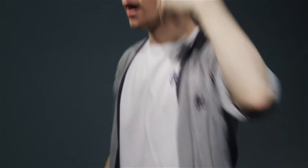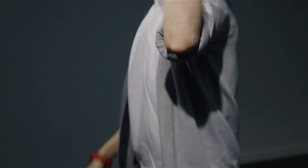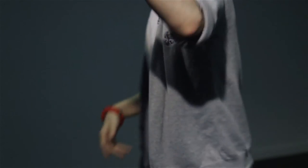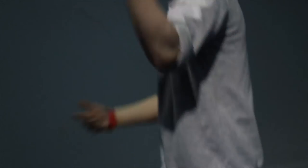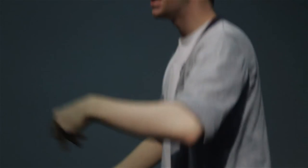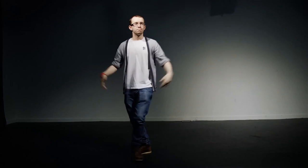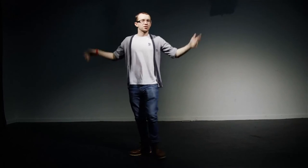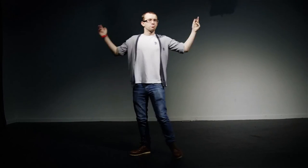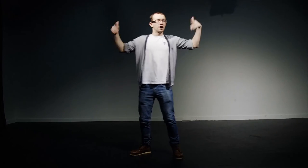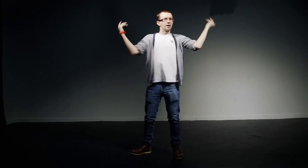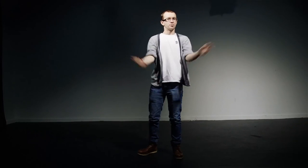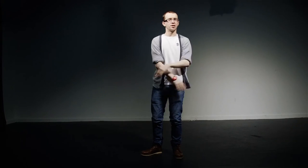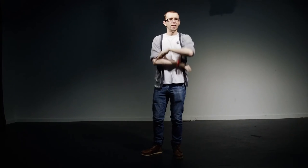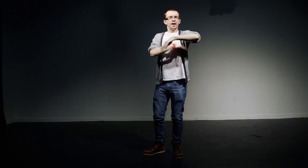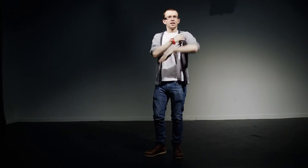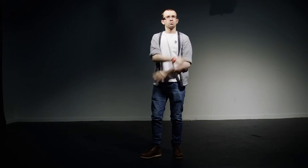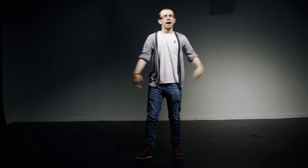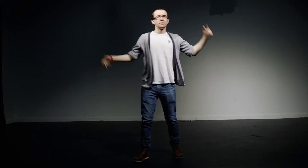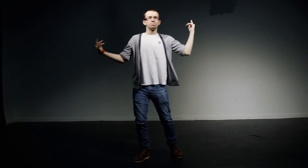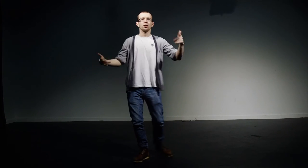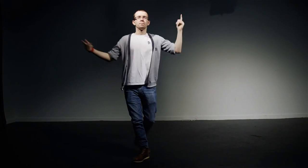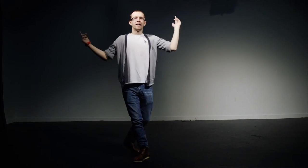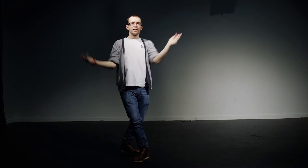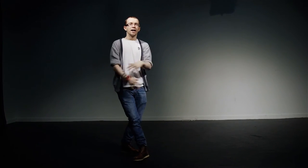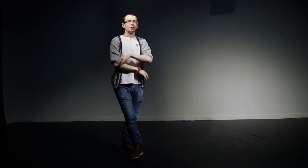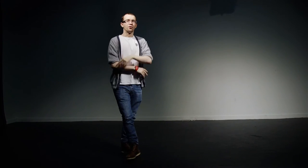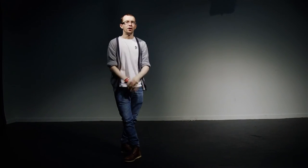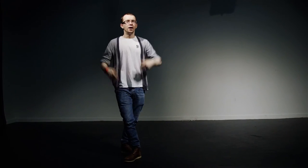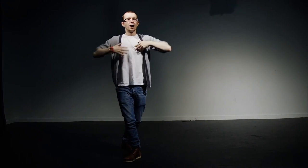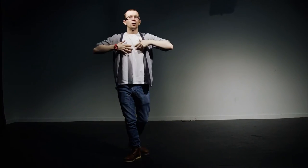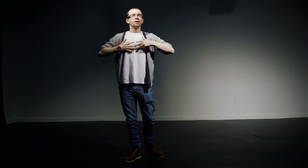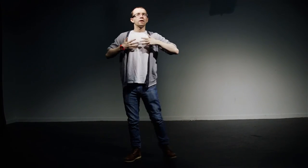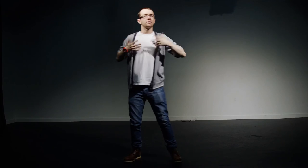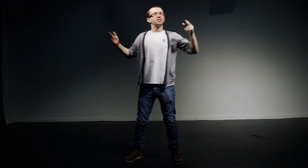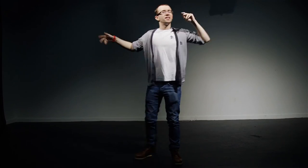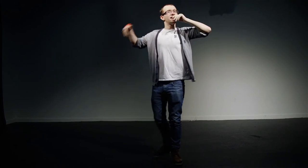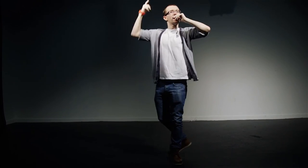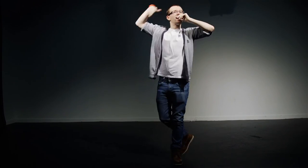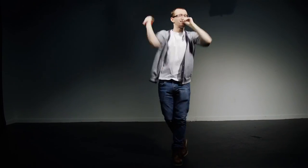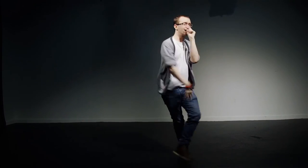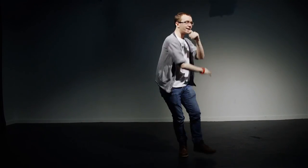I'll still be busting rhymes. As rap is part of my life, I'll be rapping till the day I die.